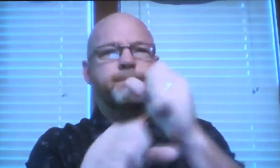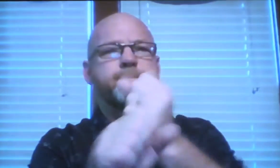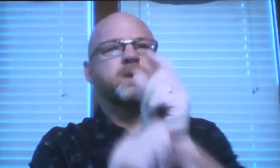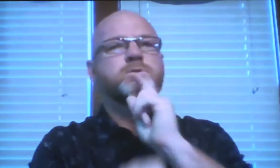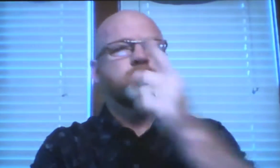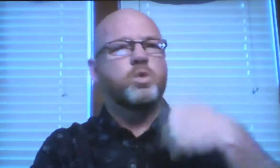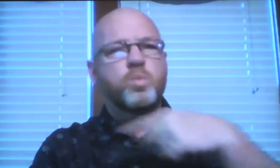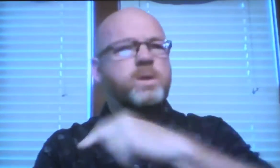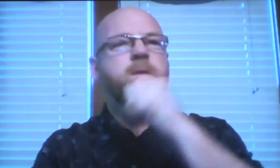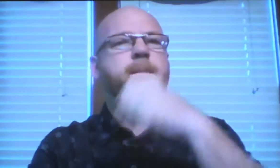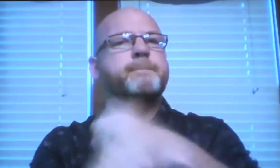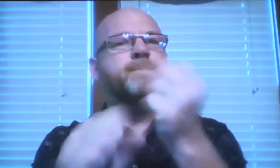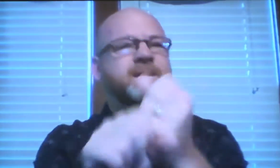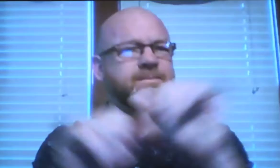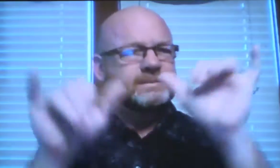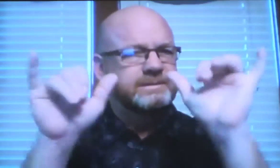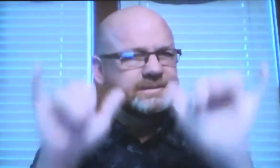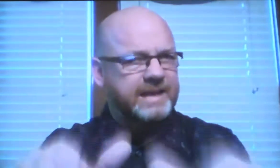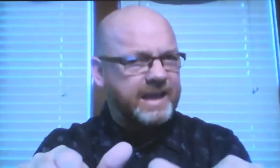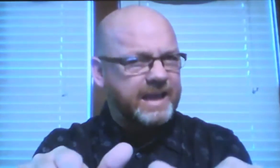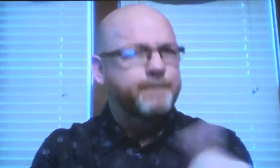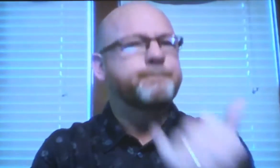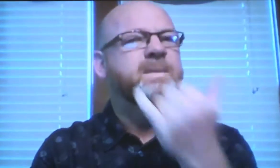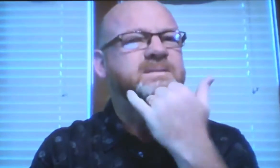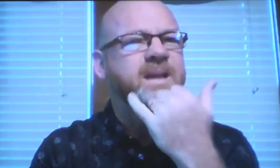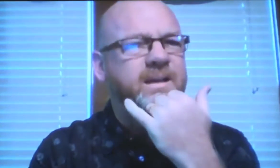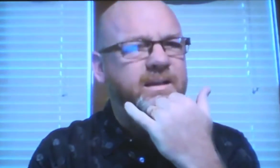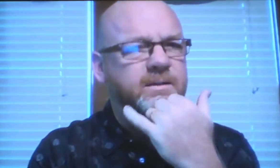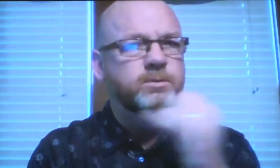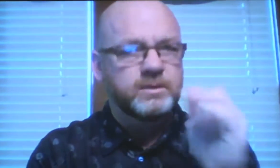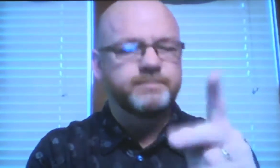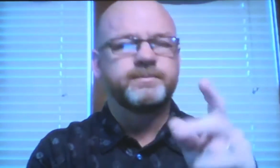learn from that church and make sure that we aren't making the same mistakes.